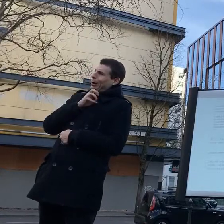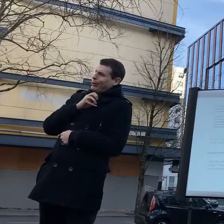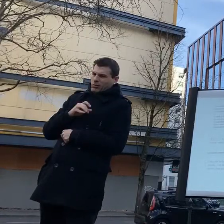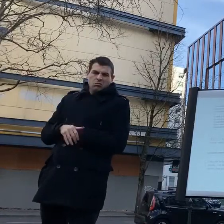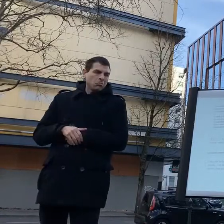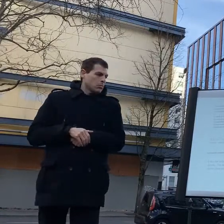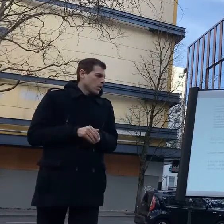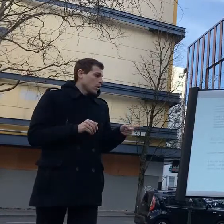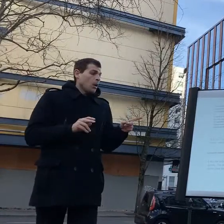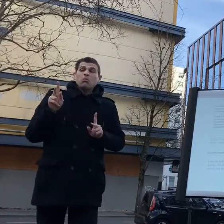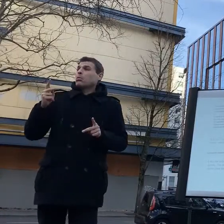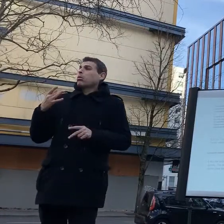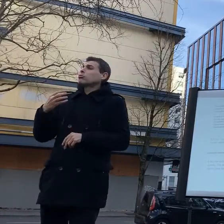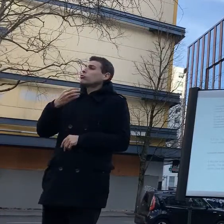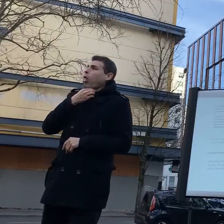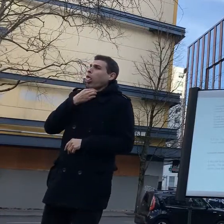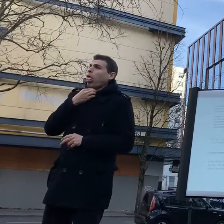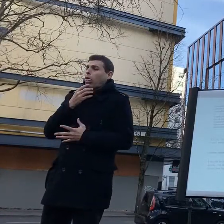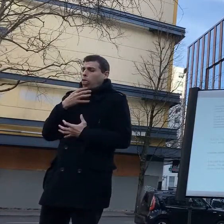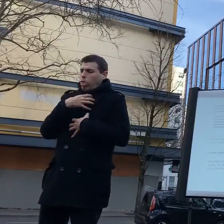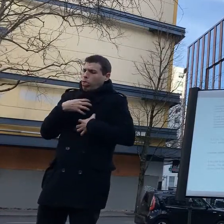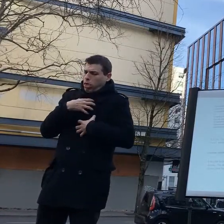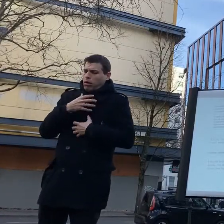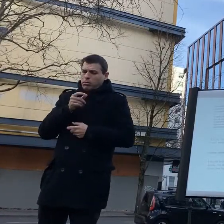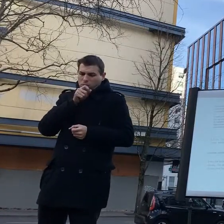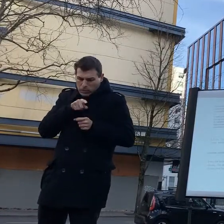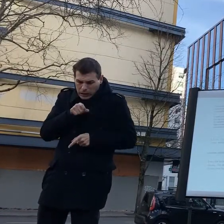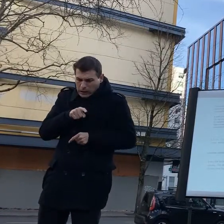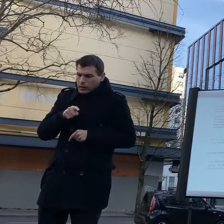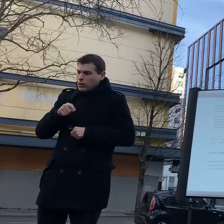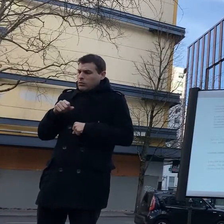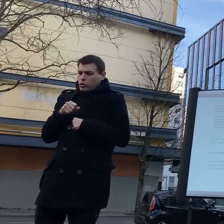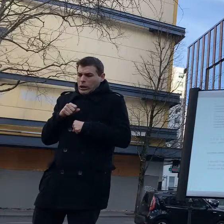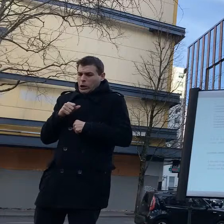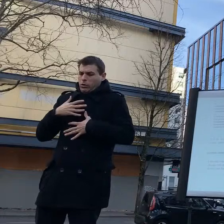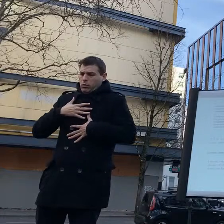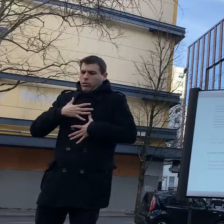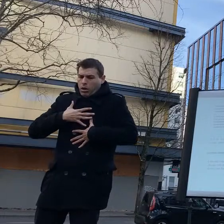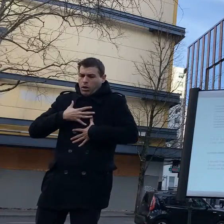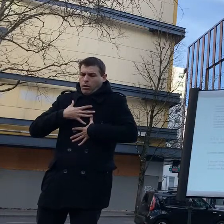military style hc smoke from defense technology